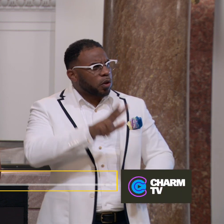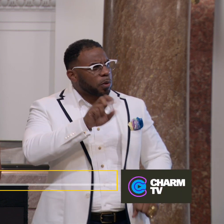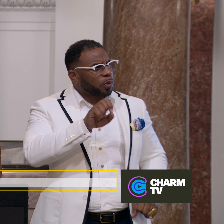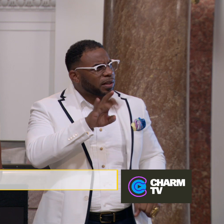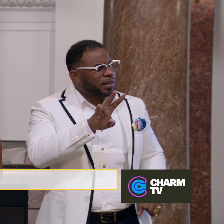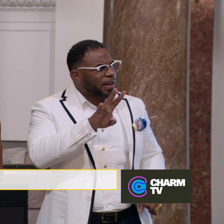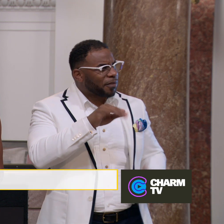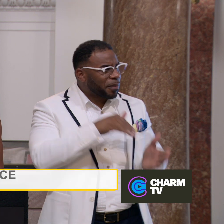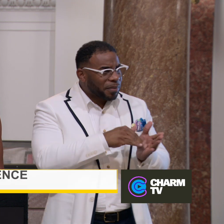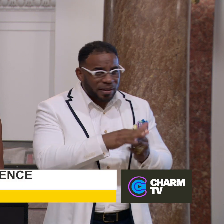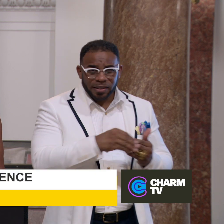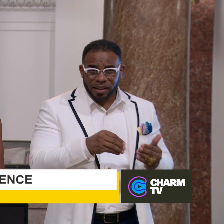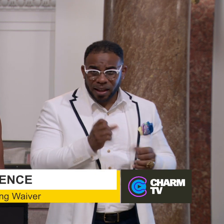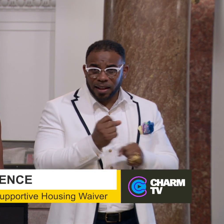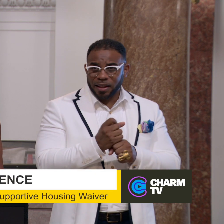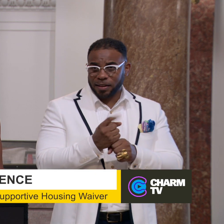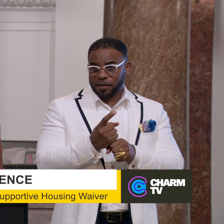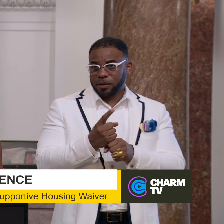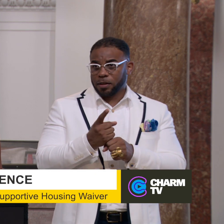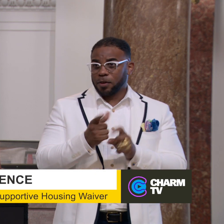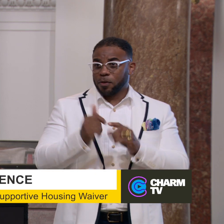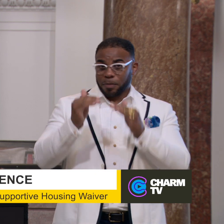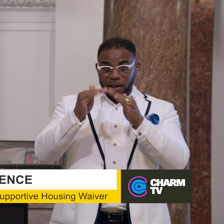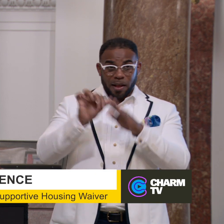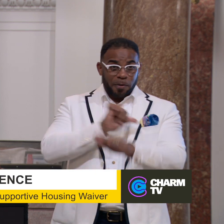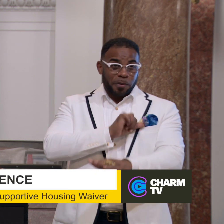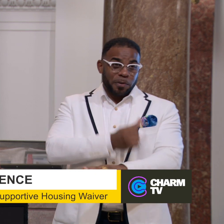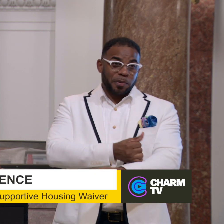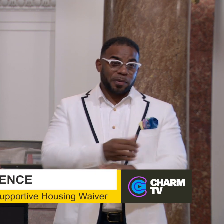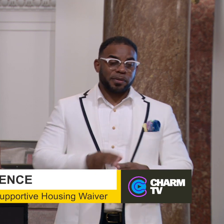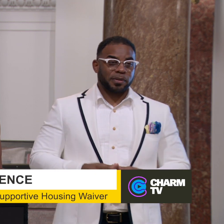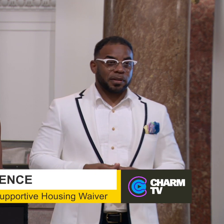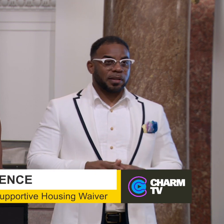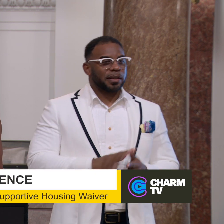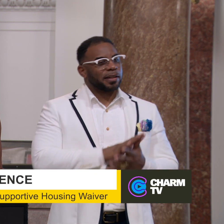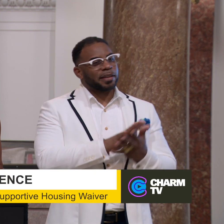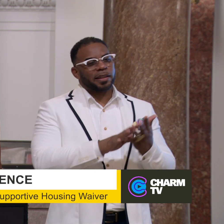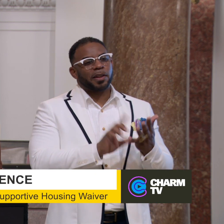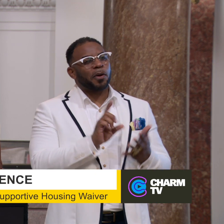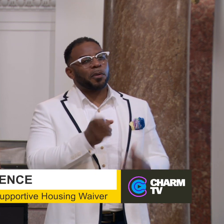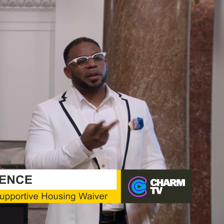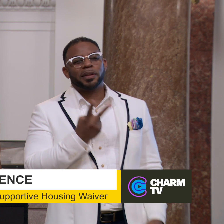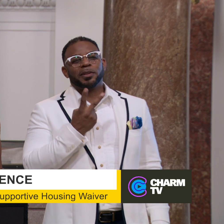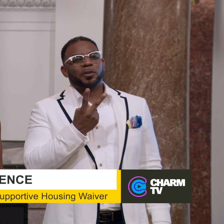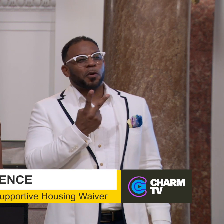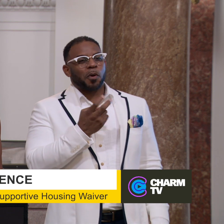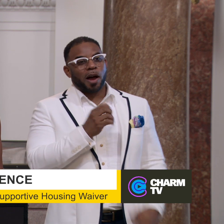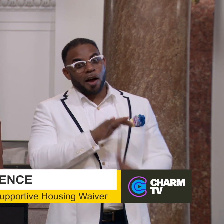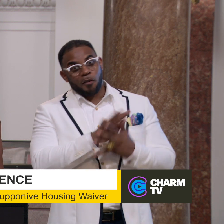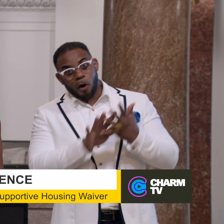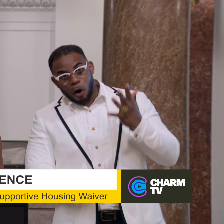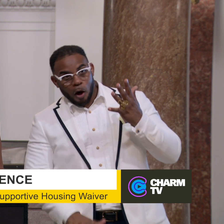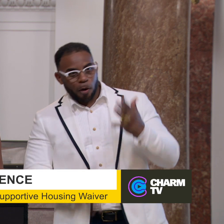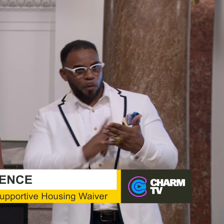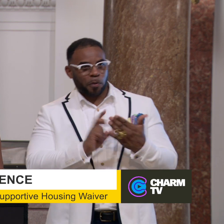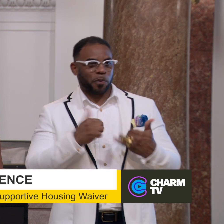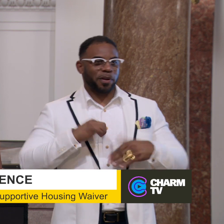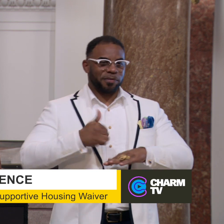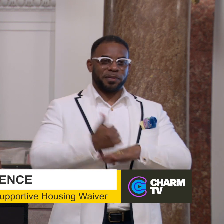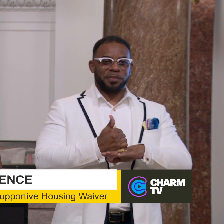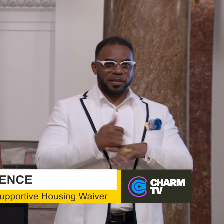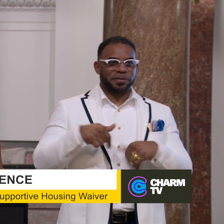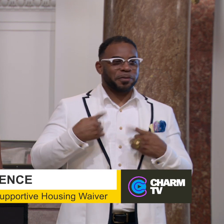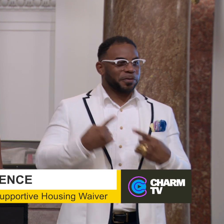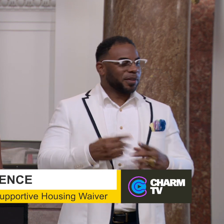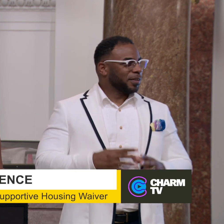.7 million annually from the Housing Authority. These are only two of the programs that we have implemented